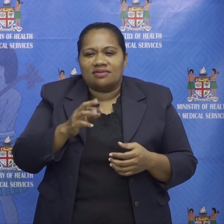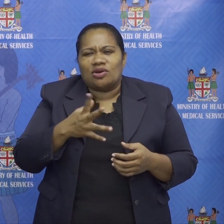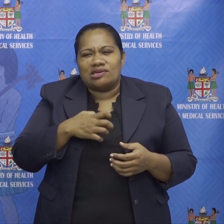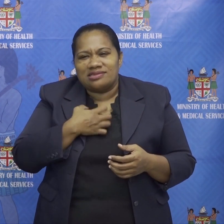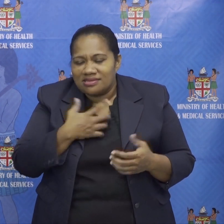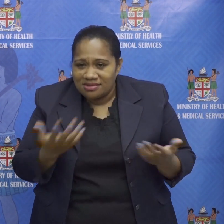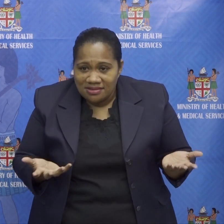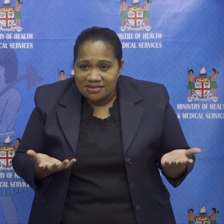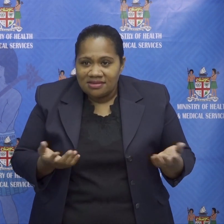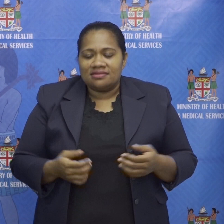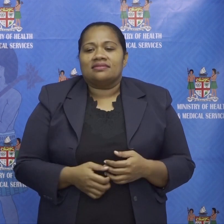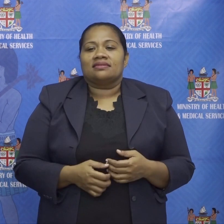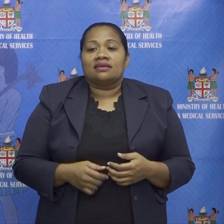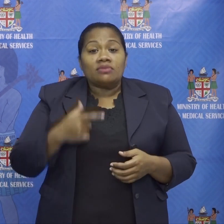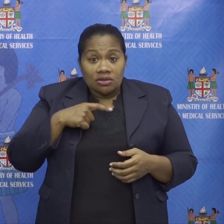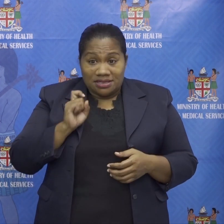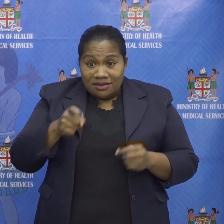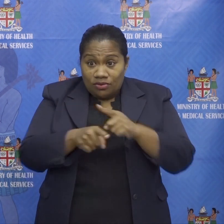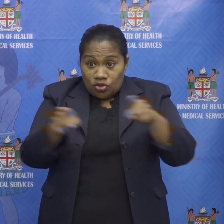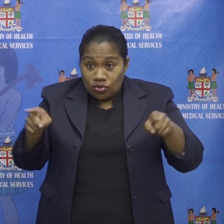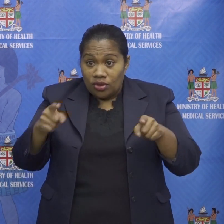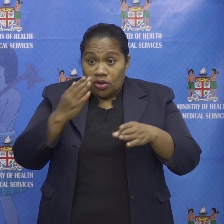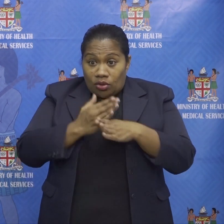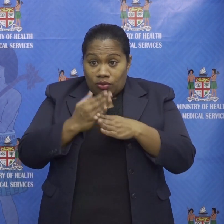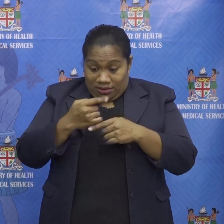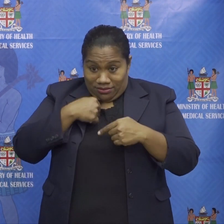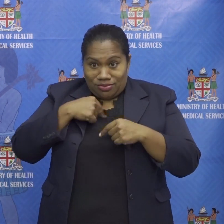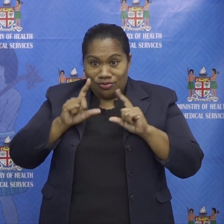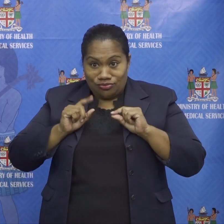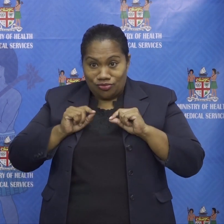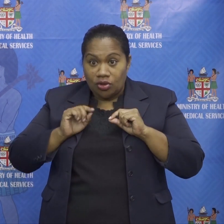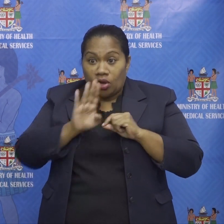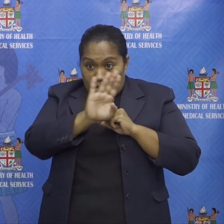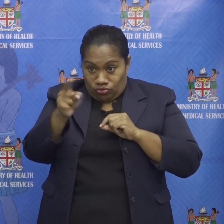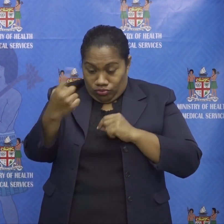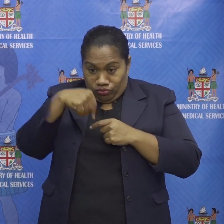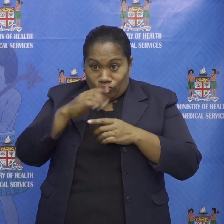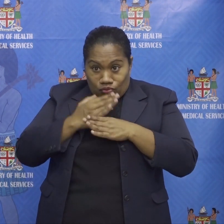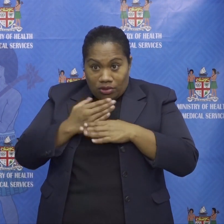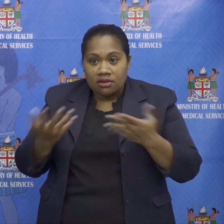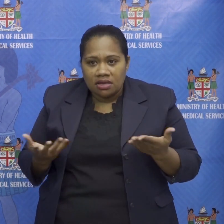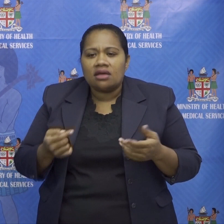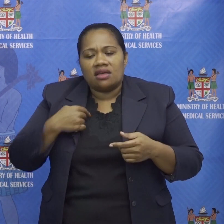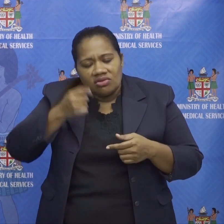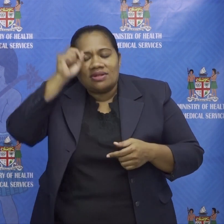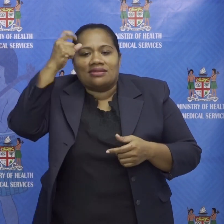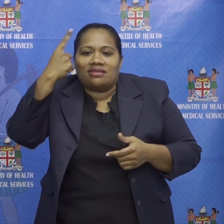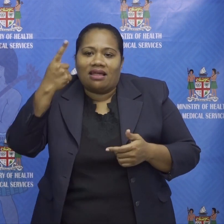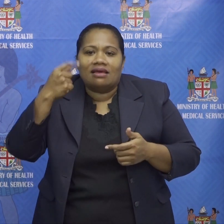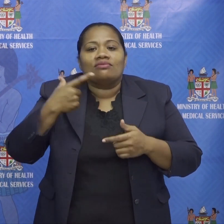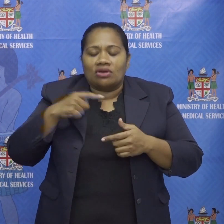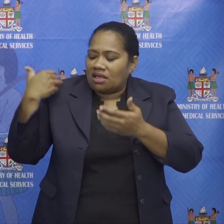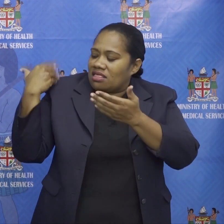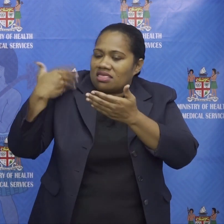but it's just you know if you're in my place and you understand that i've been saying this on and on for ages and